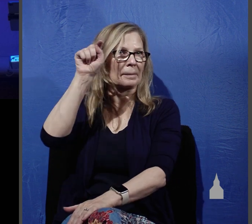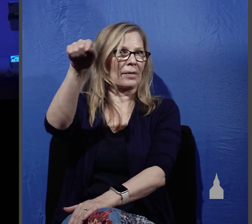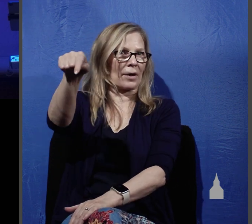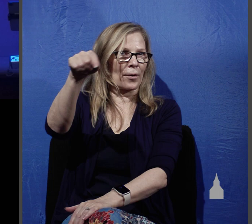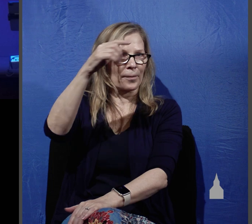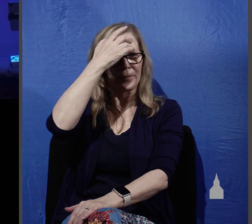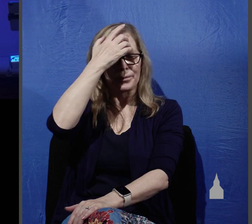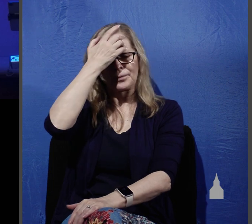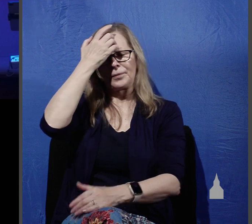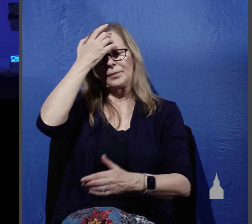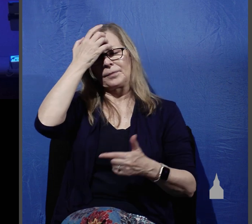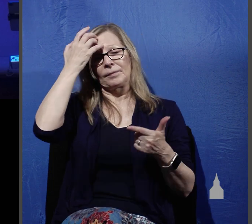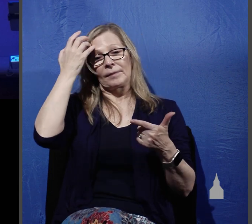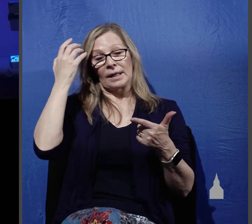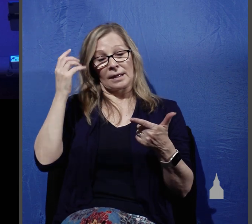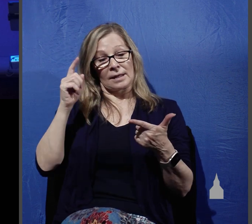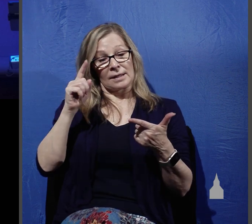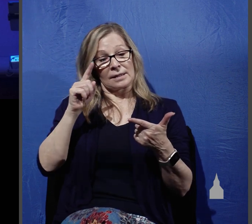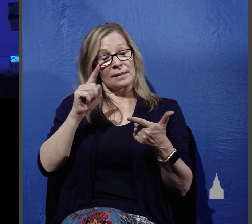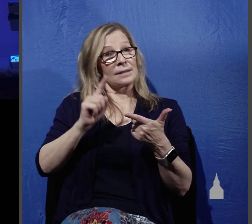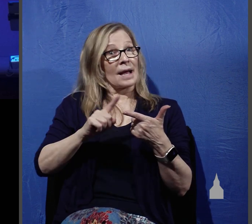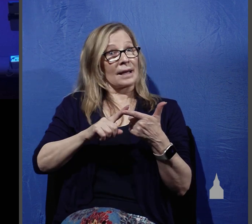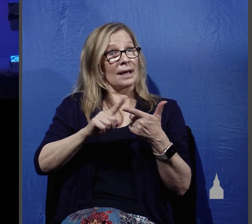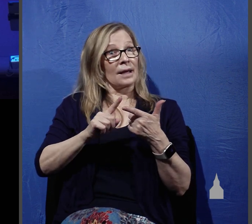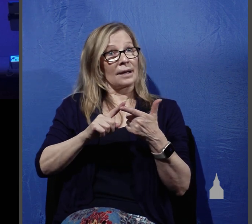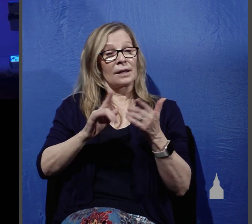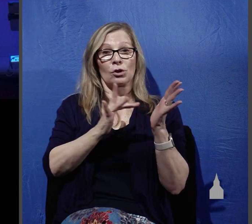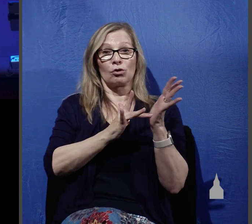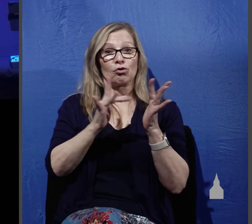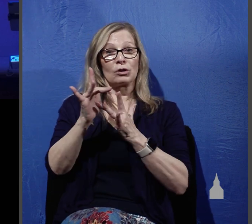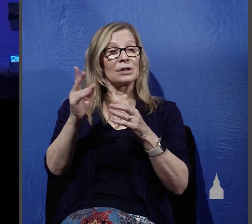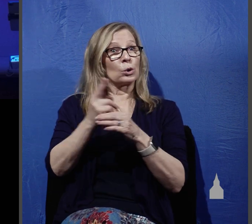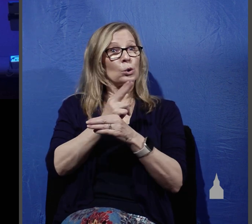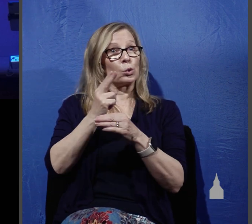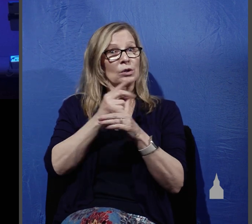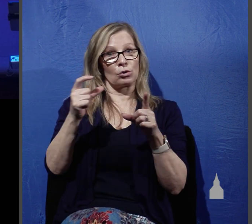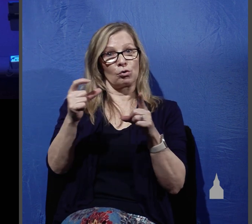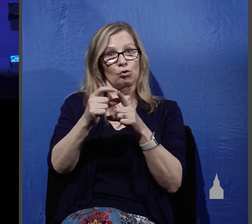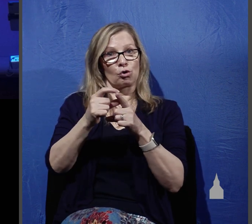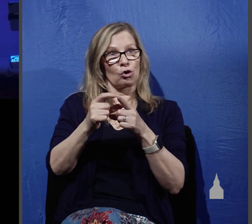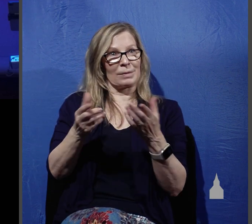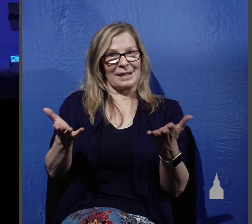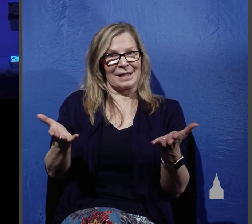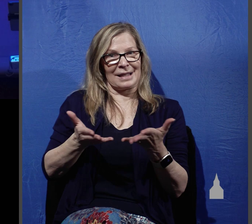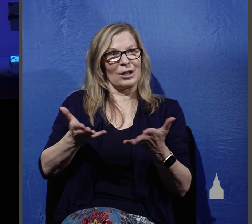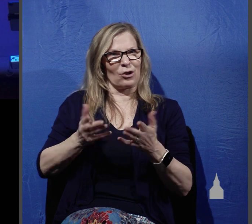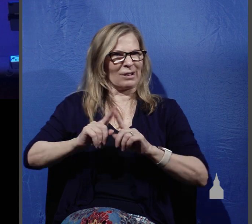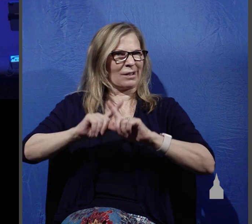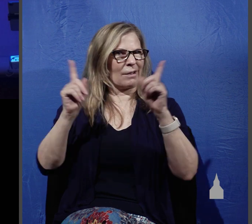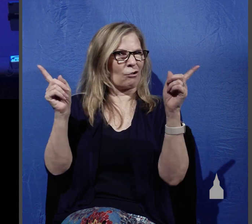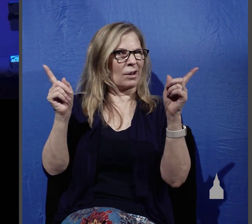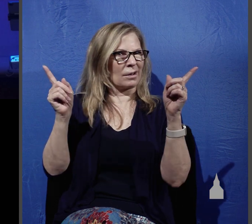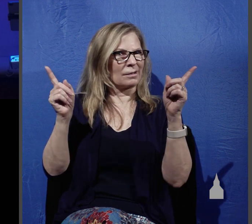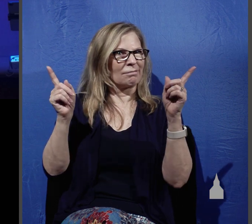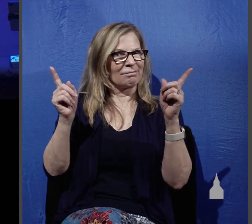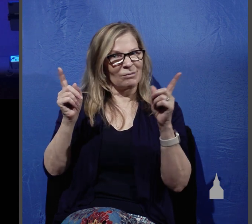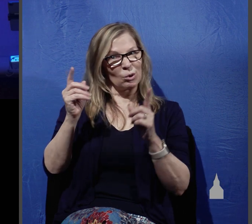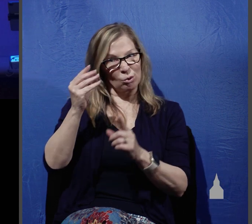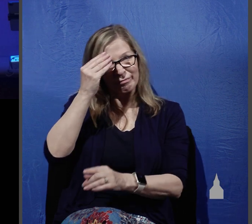this passage is about the terminology that Jesus uses in commissioning these 70 disciples to communicate